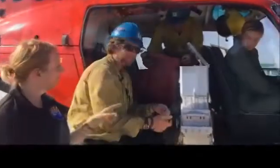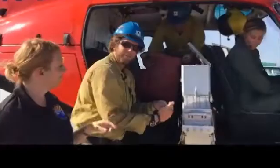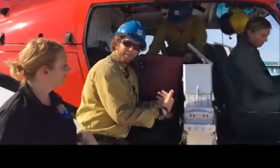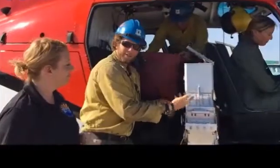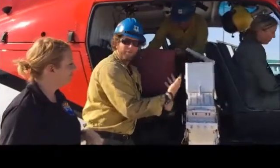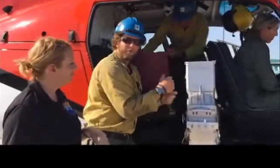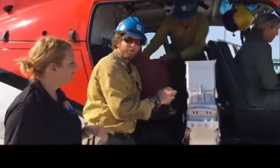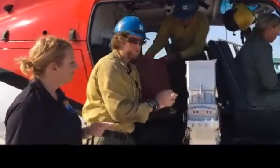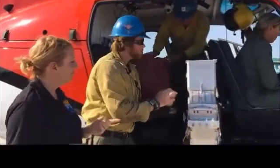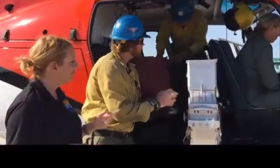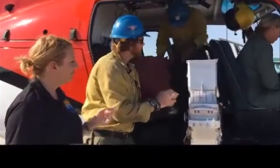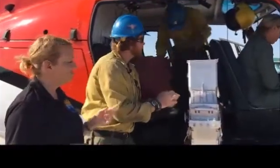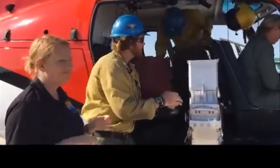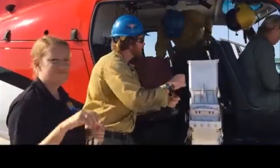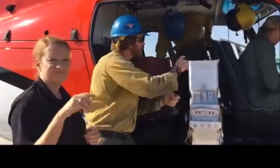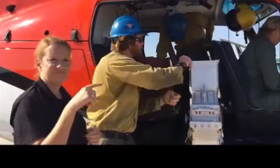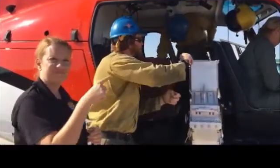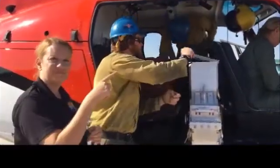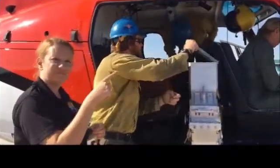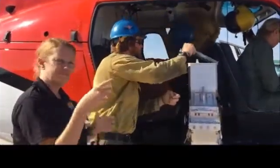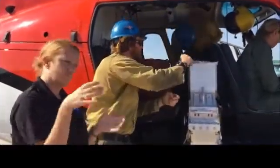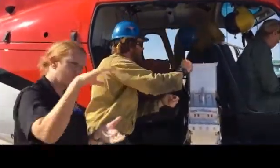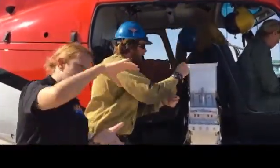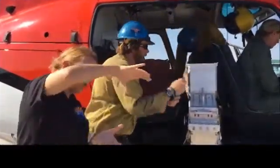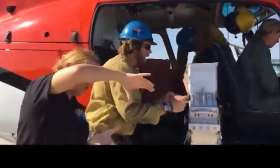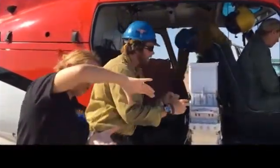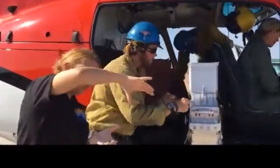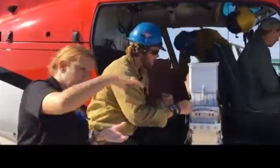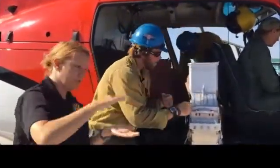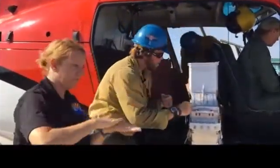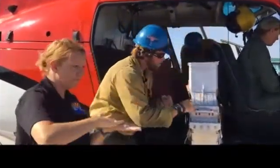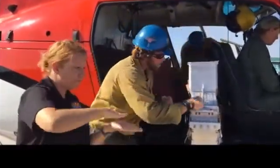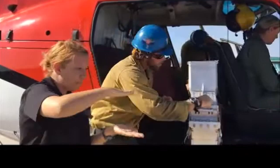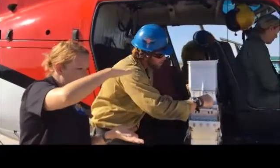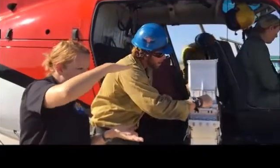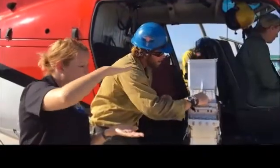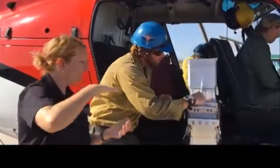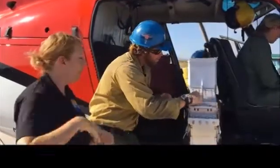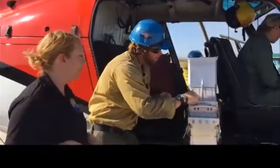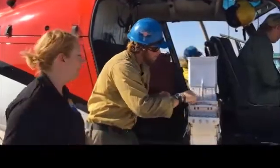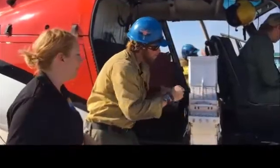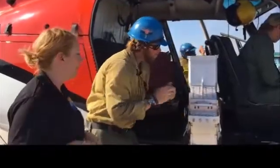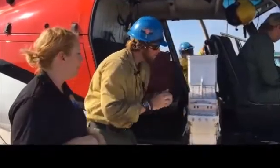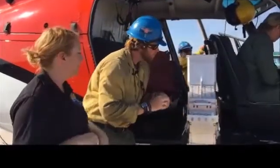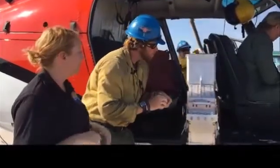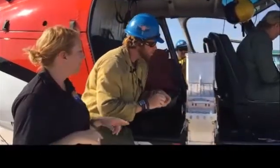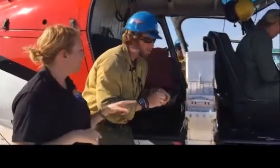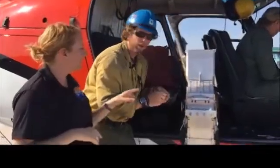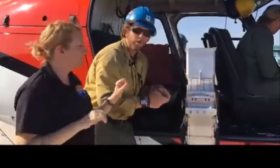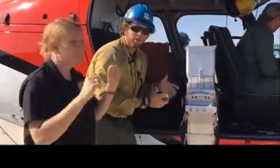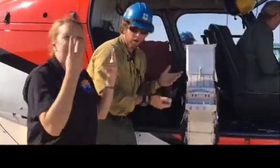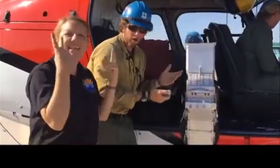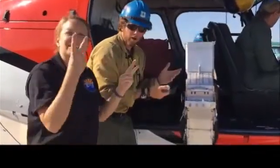So, Virgil's filling the hopper, and as you can see, have all the viewing windows are